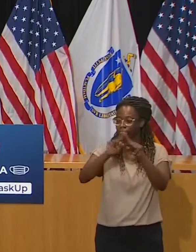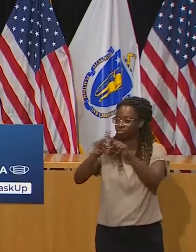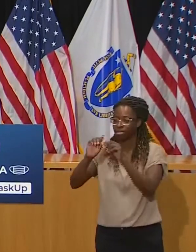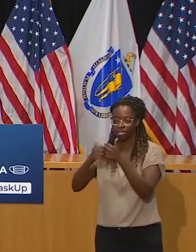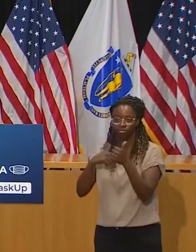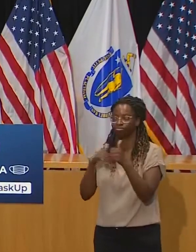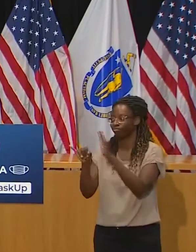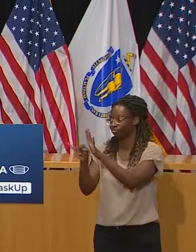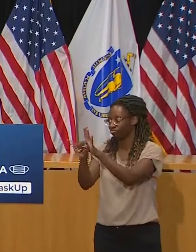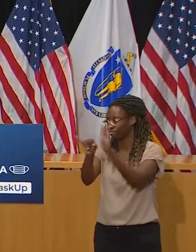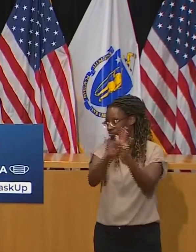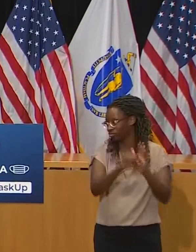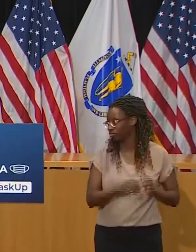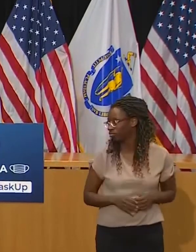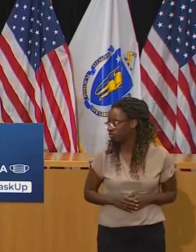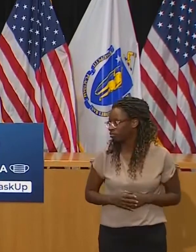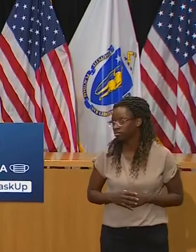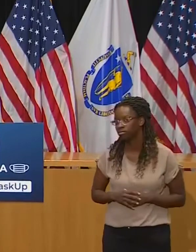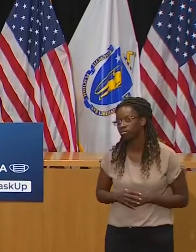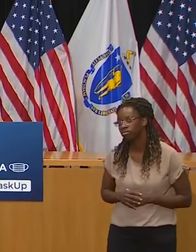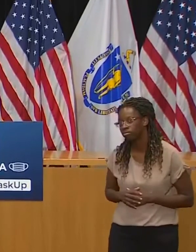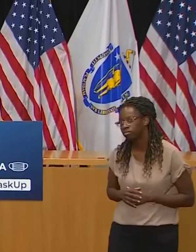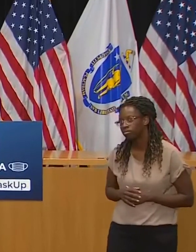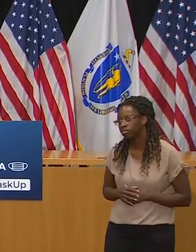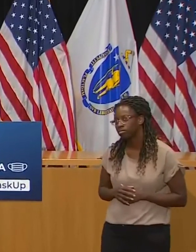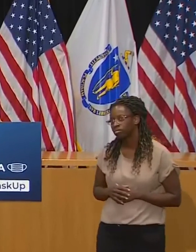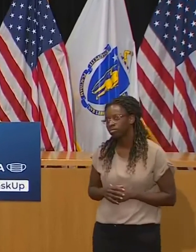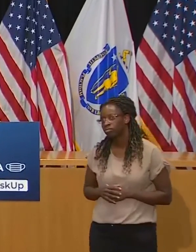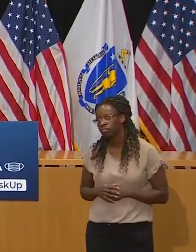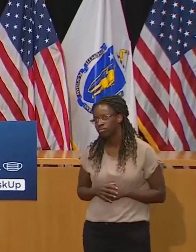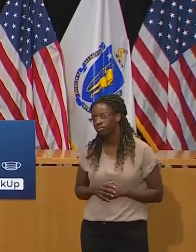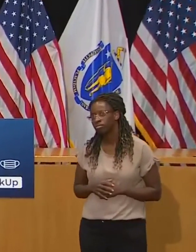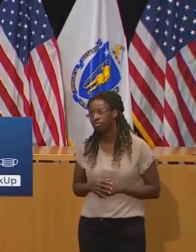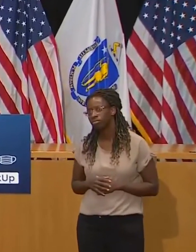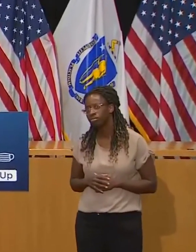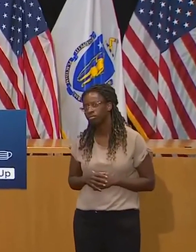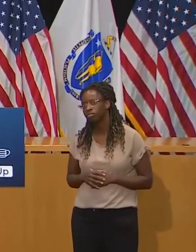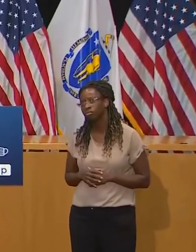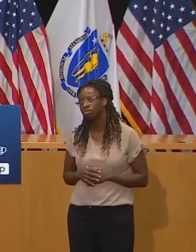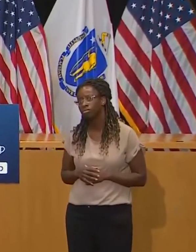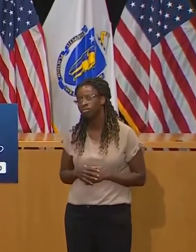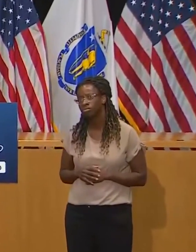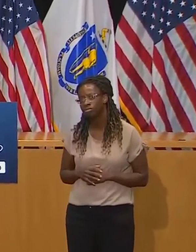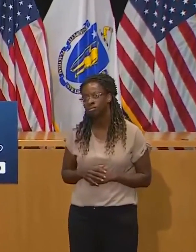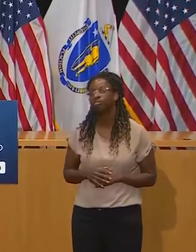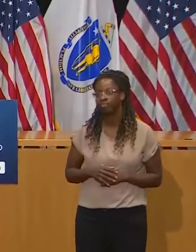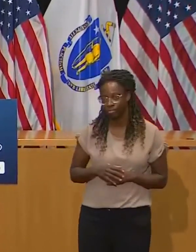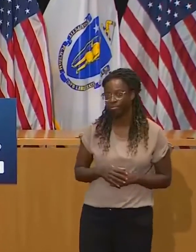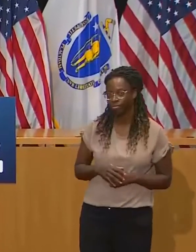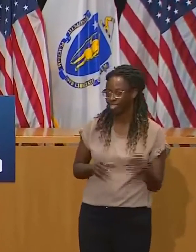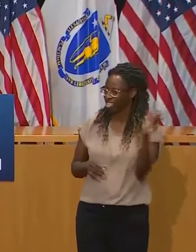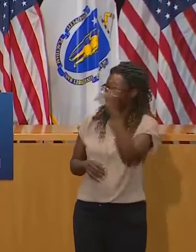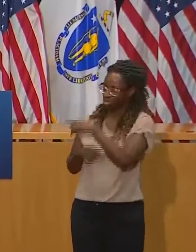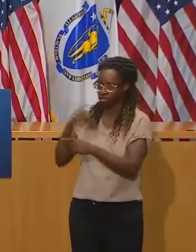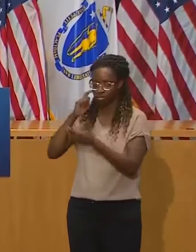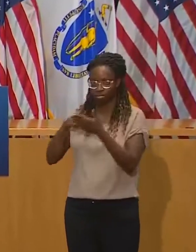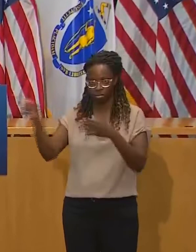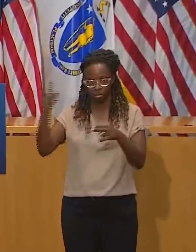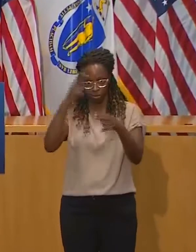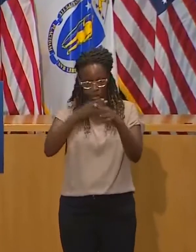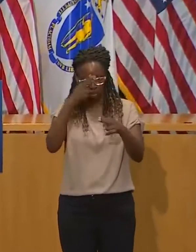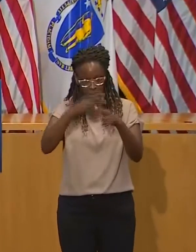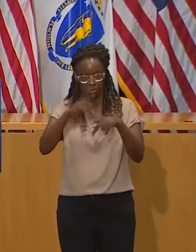gatherings for months and months and months. Well, I'm glad you've been paying attention. That makes me feel much better. now, nowadays, we're hearing about